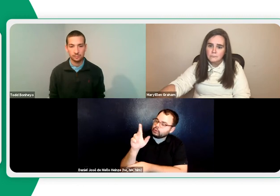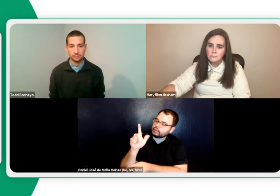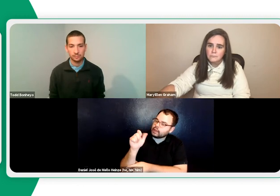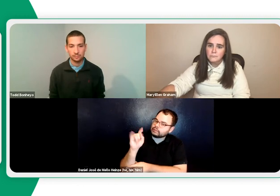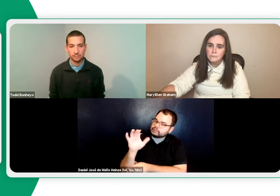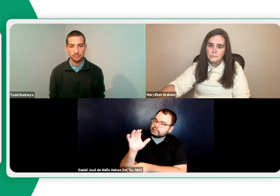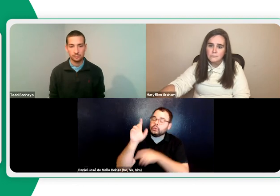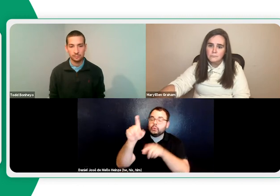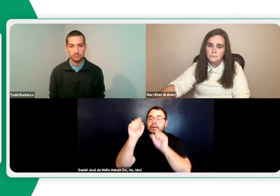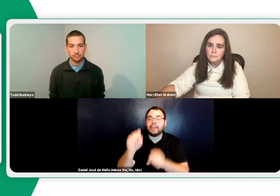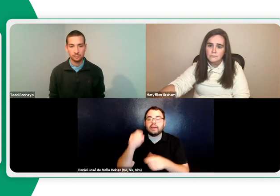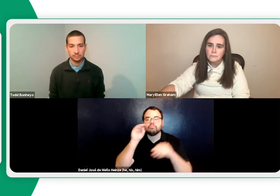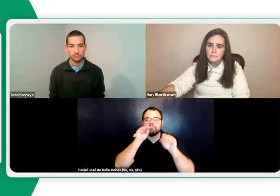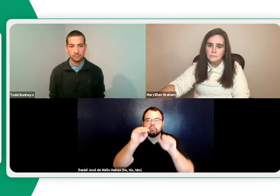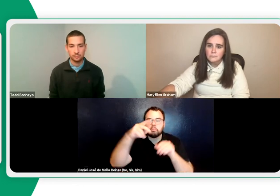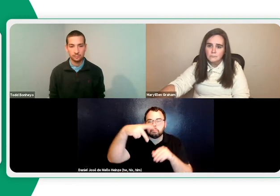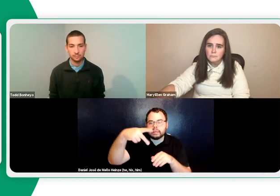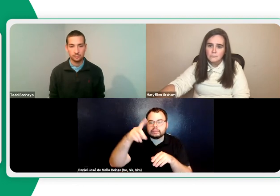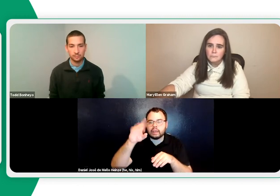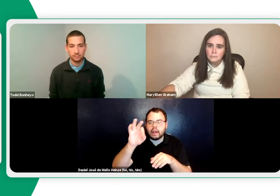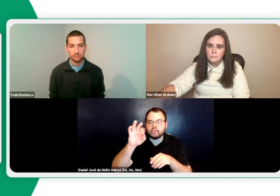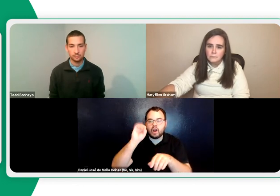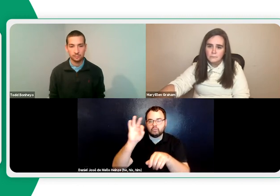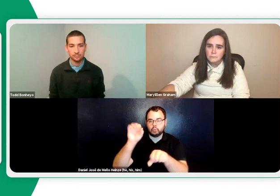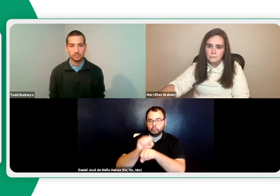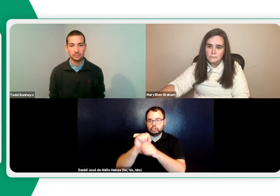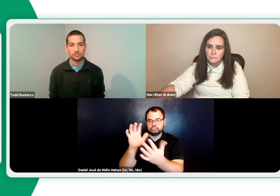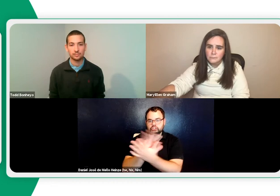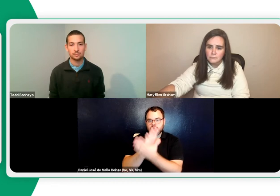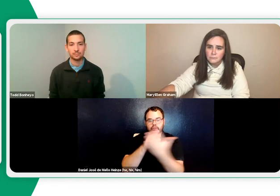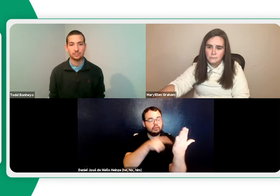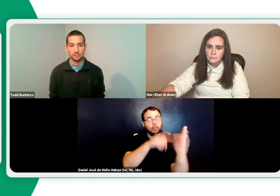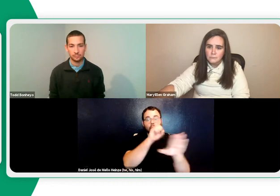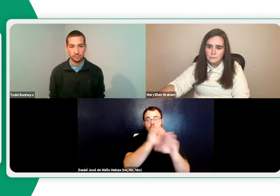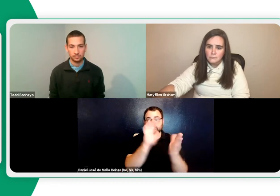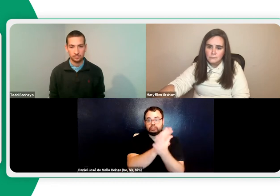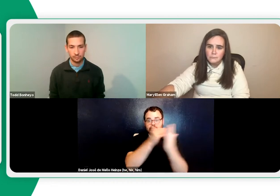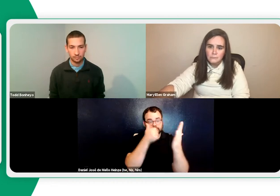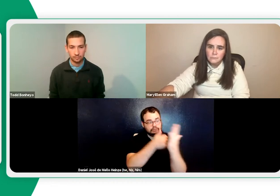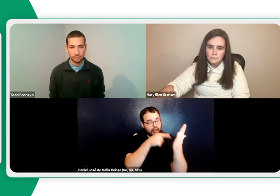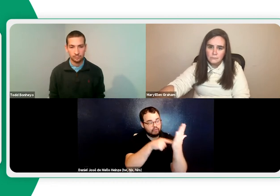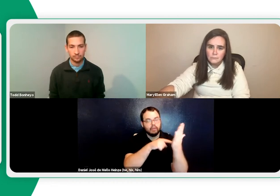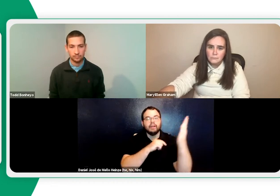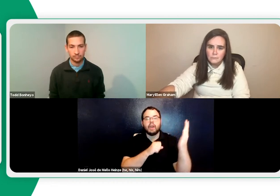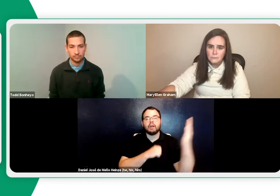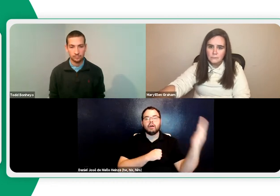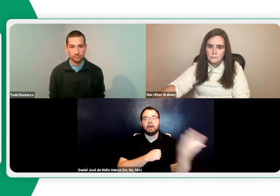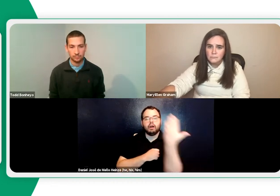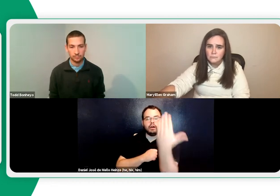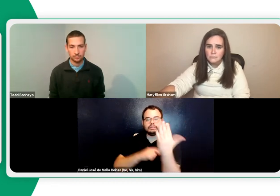assessments. And at edulastic, you can put in a PDF of a worksheet. So, you